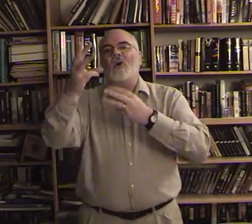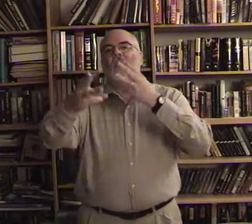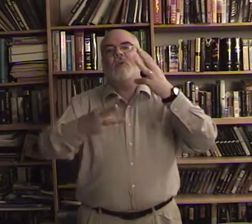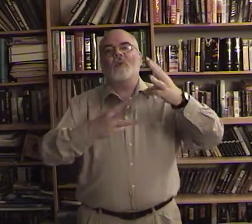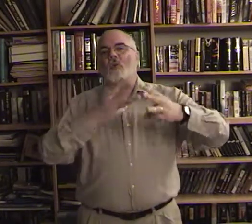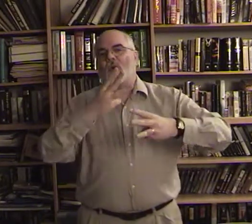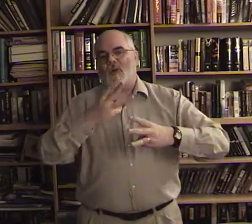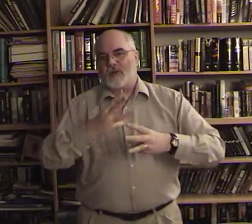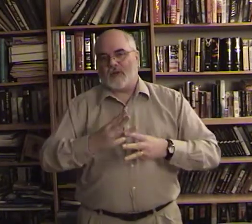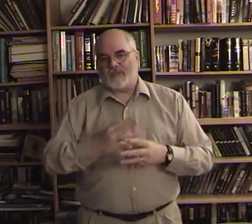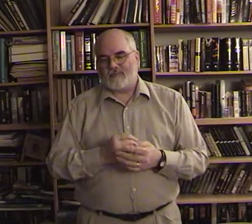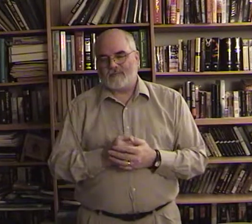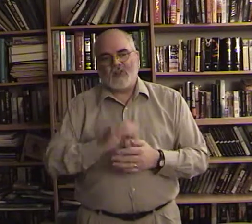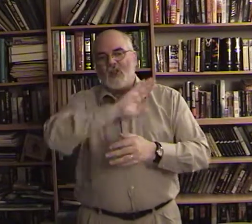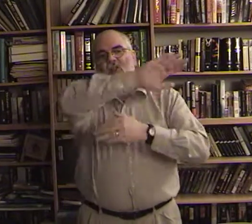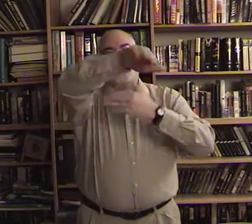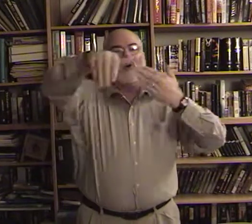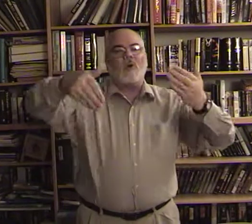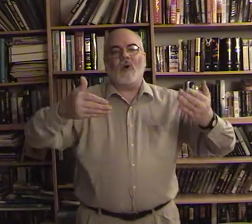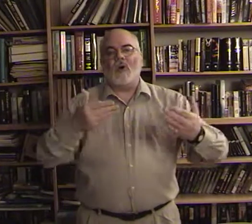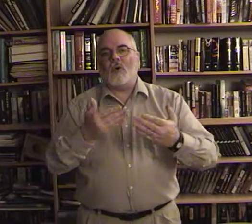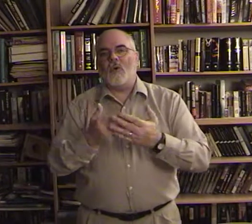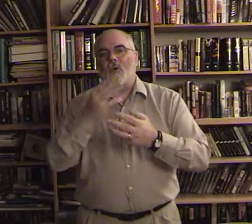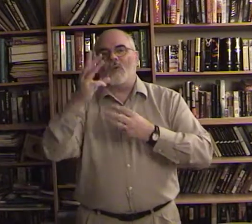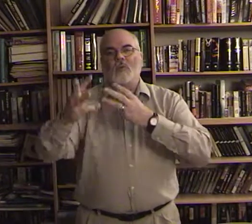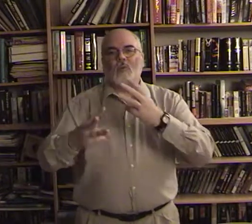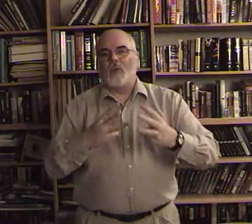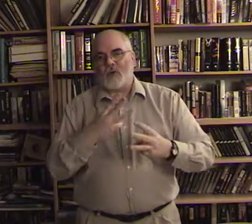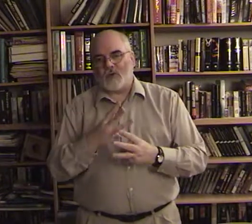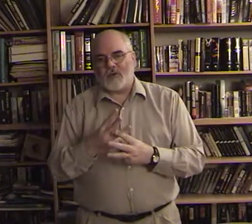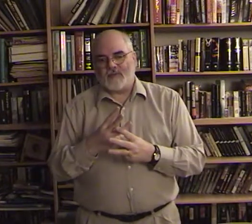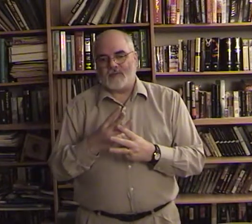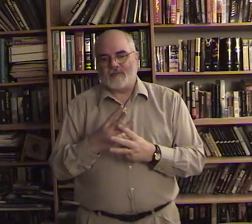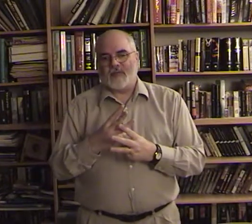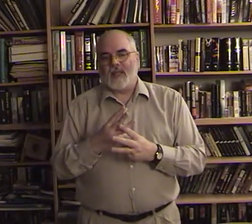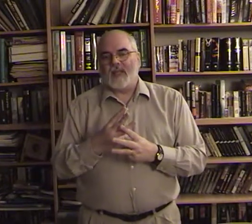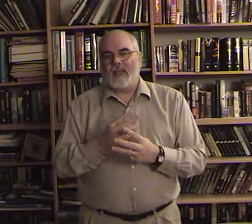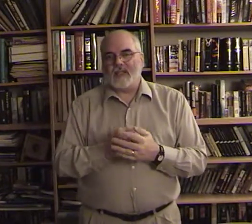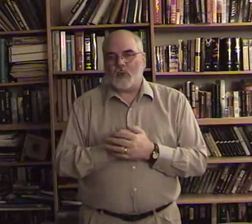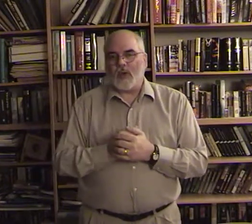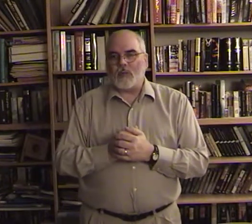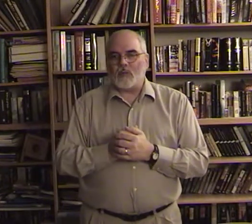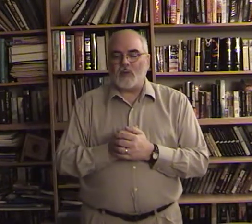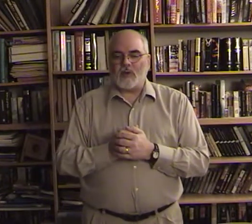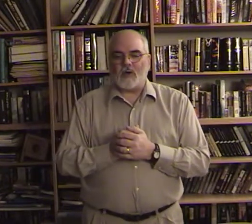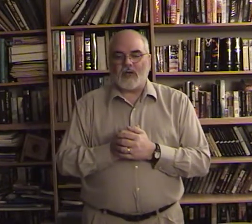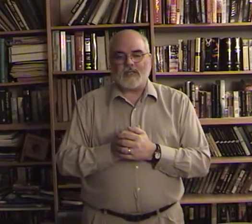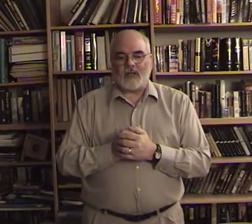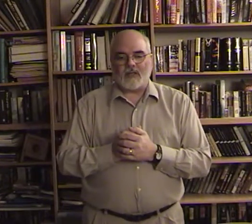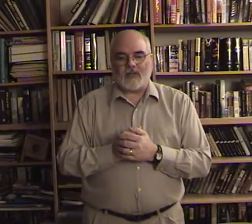all world the whole world the is the way we were going to sign that